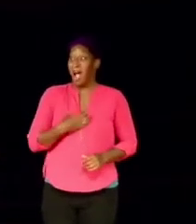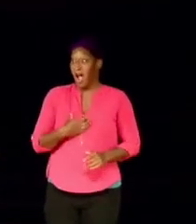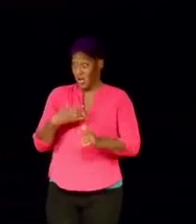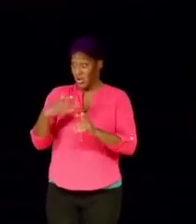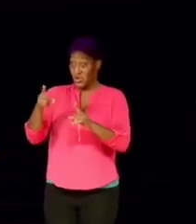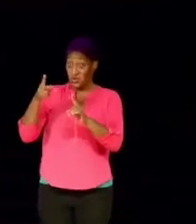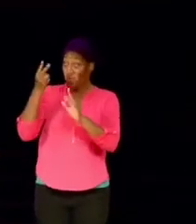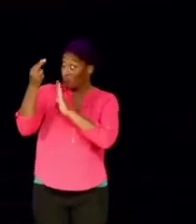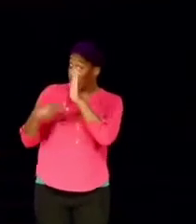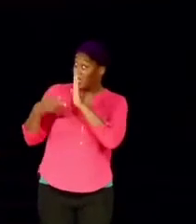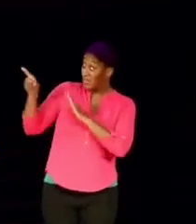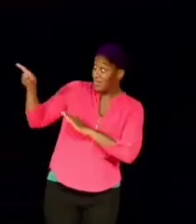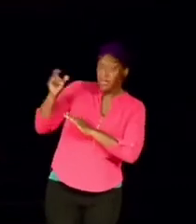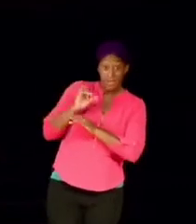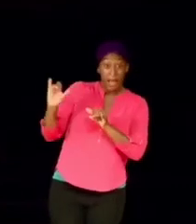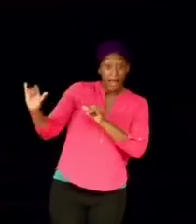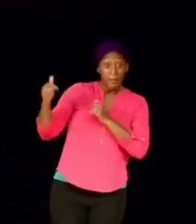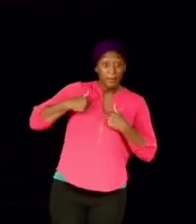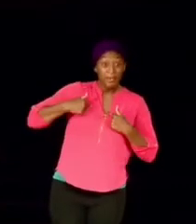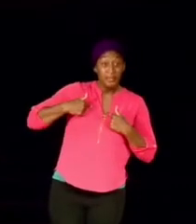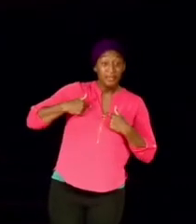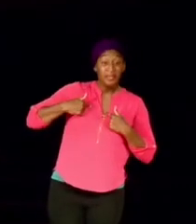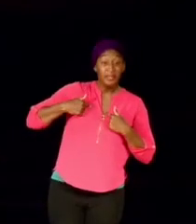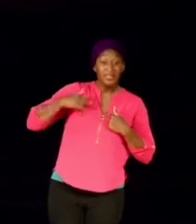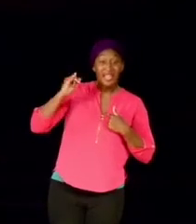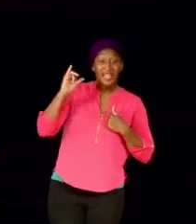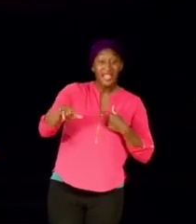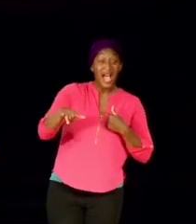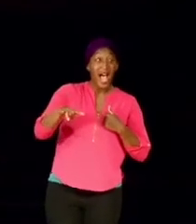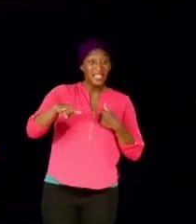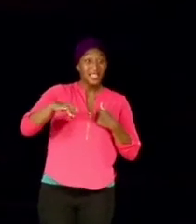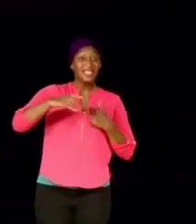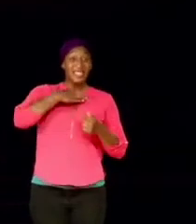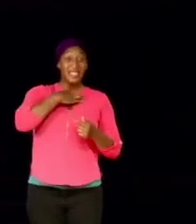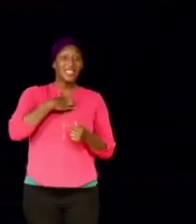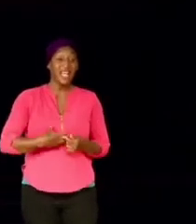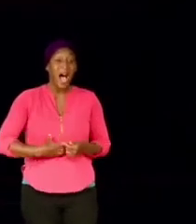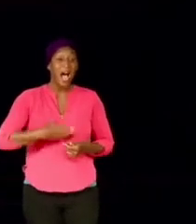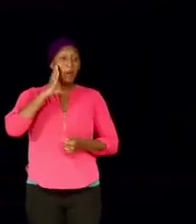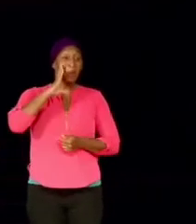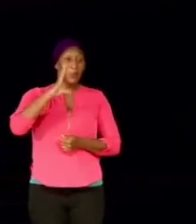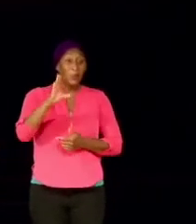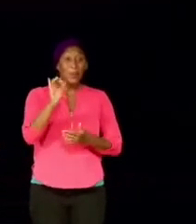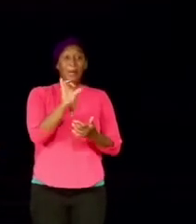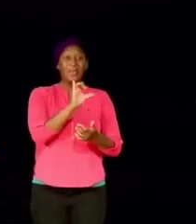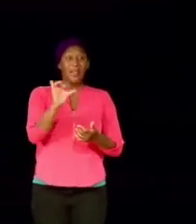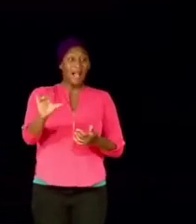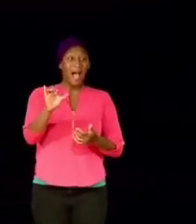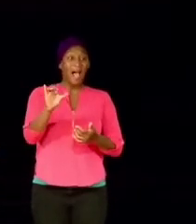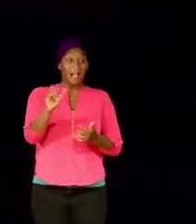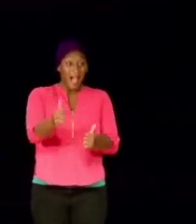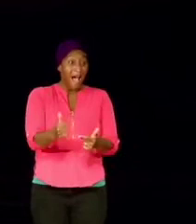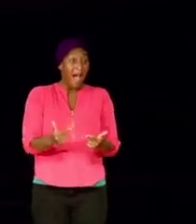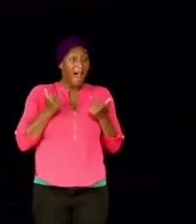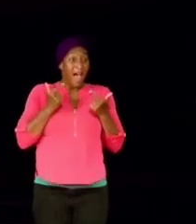reading the word with me, will be a tree of life. And when you learn how to wait